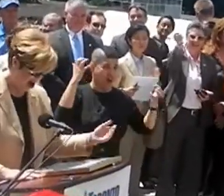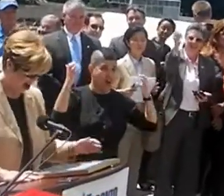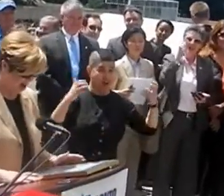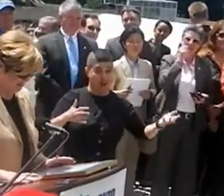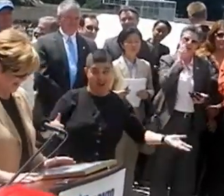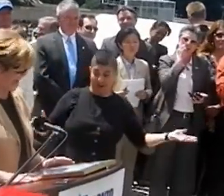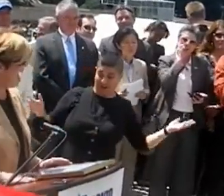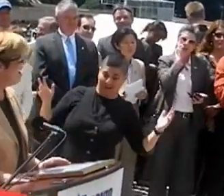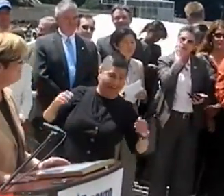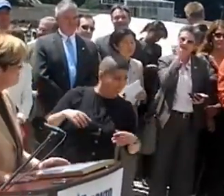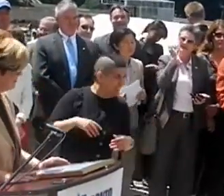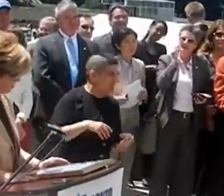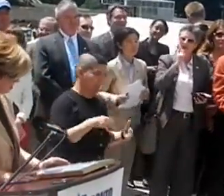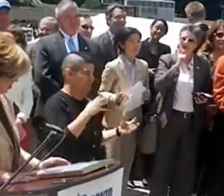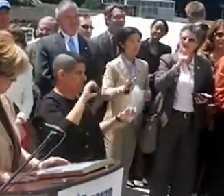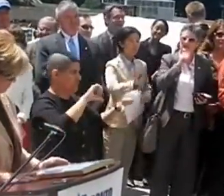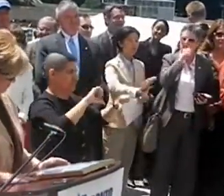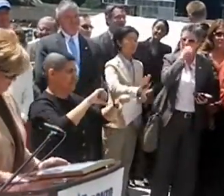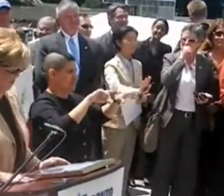On behalf